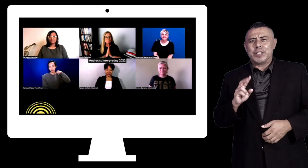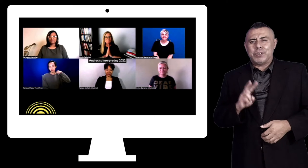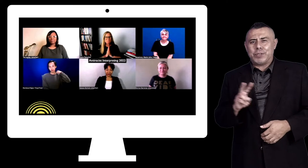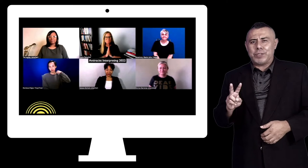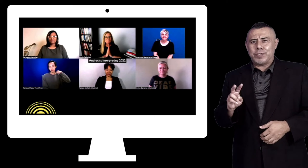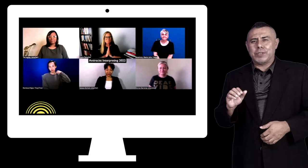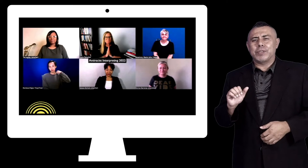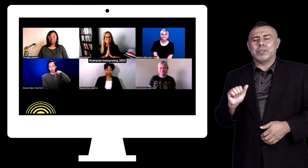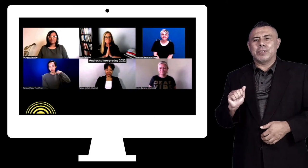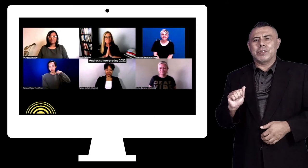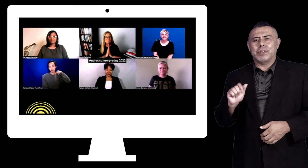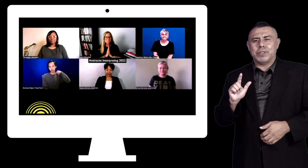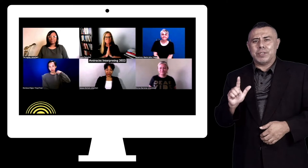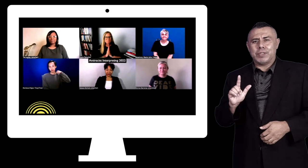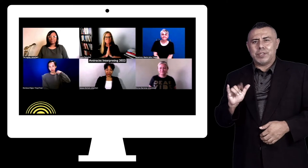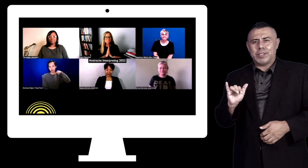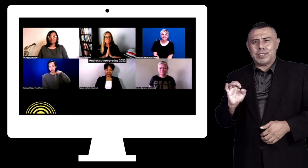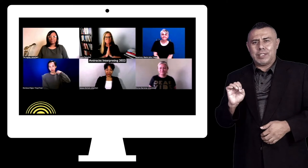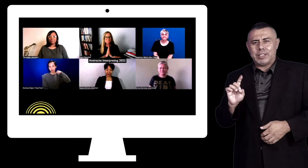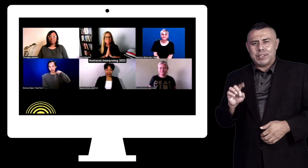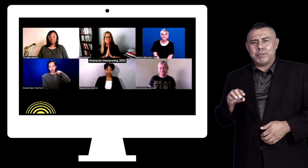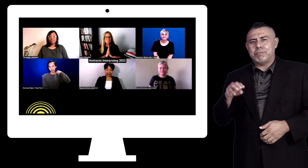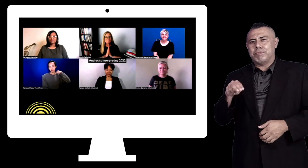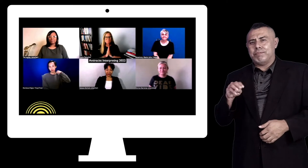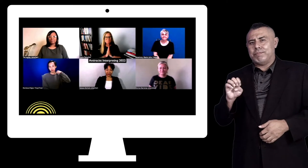Allied Media Conference.